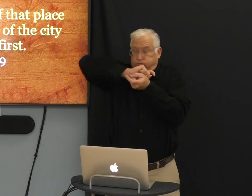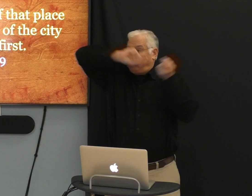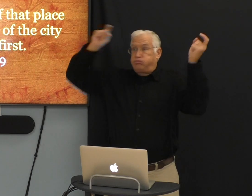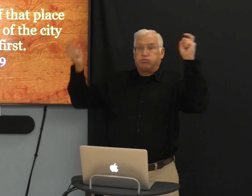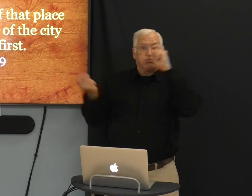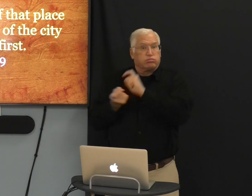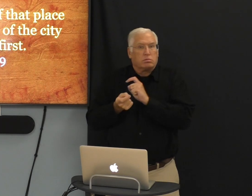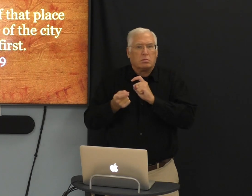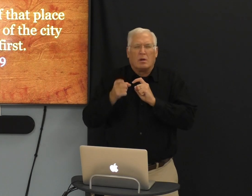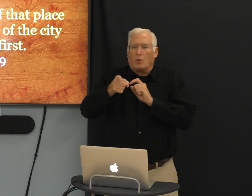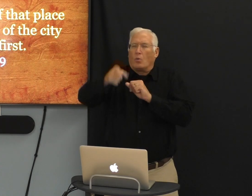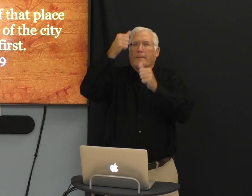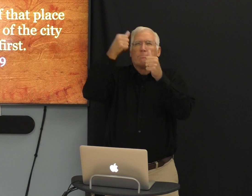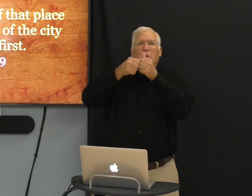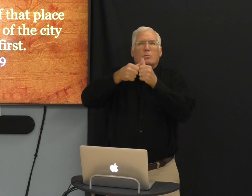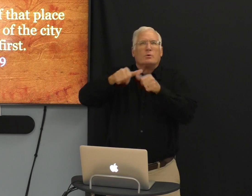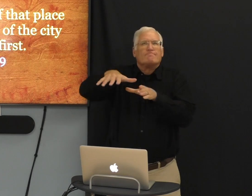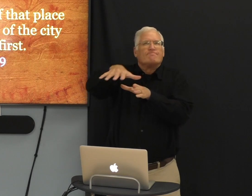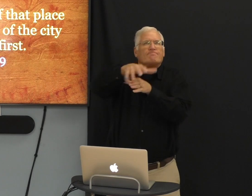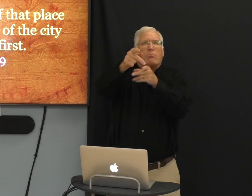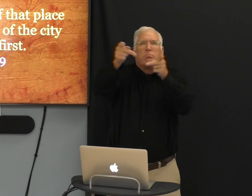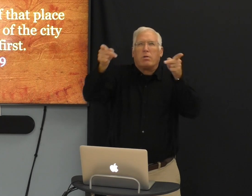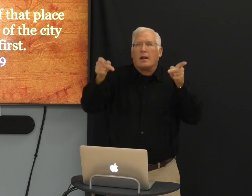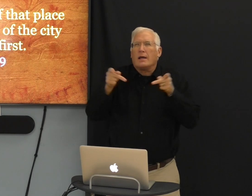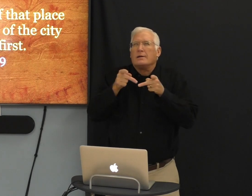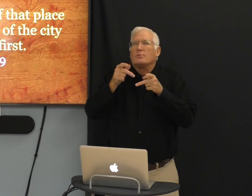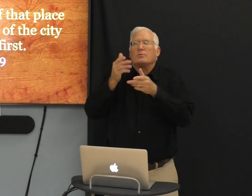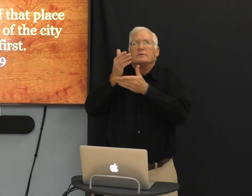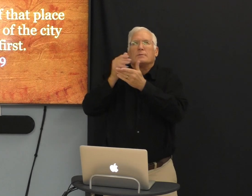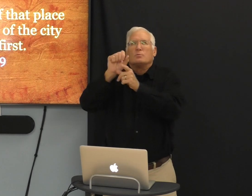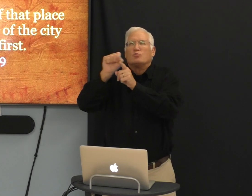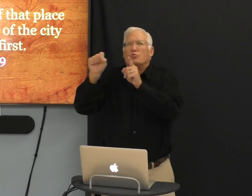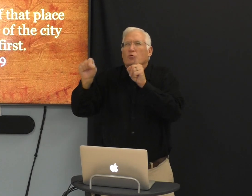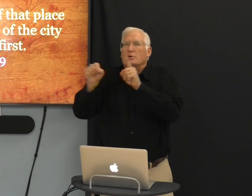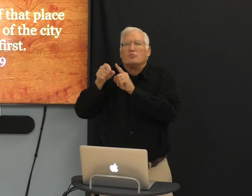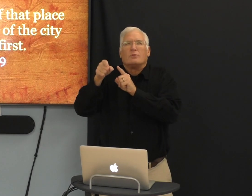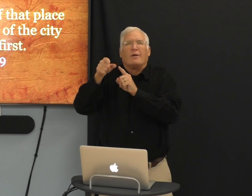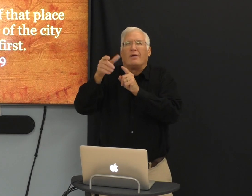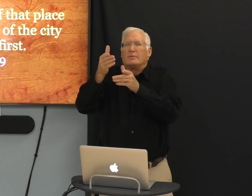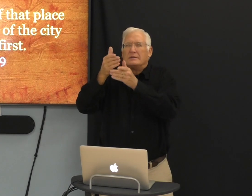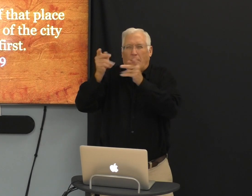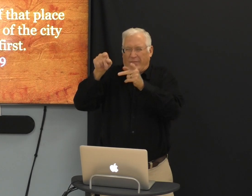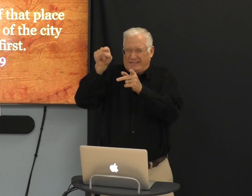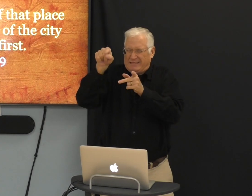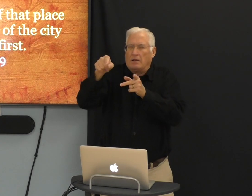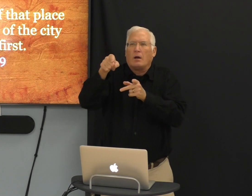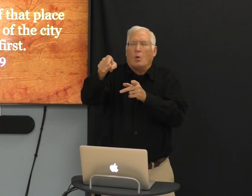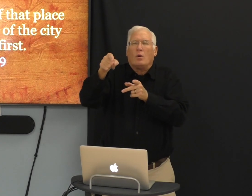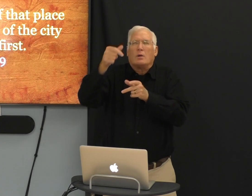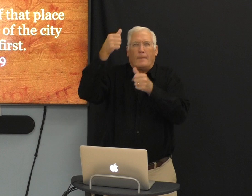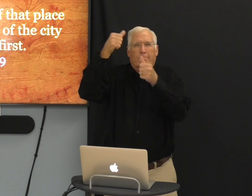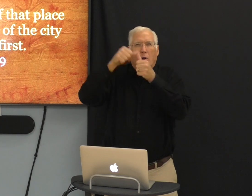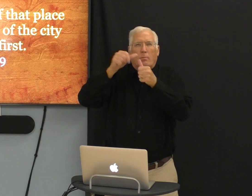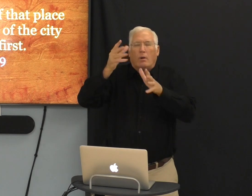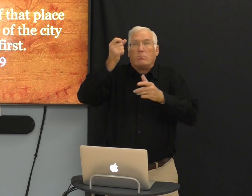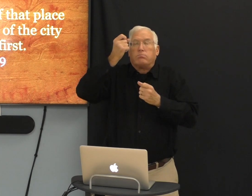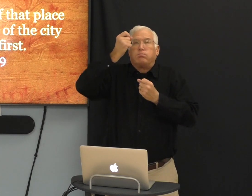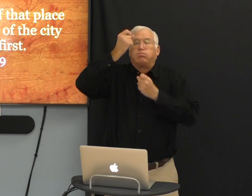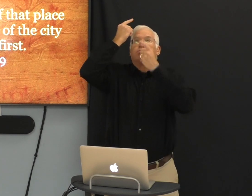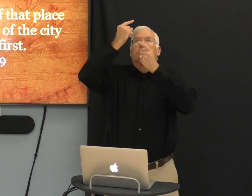You know, when you first realized the gospel had an understanding that your life changed, maybe you remember